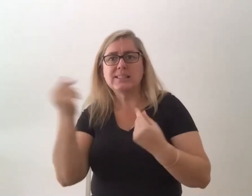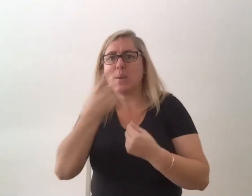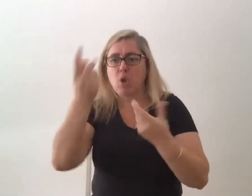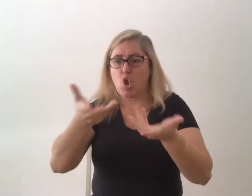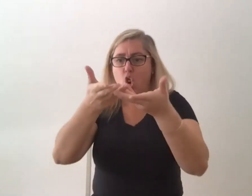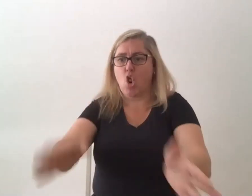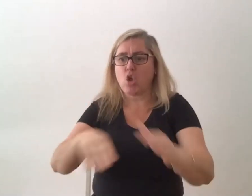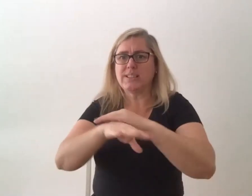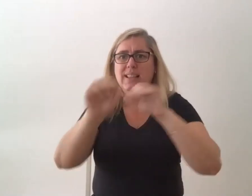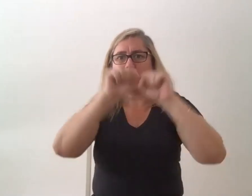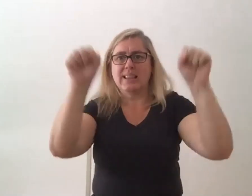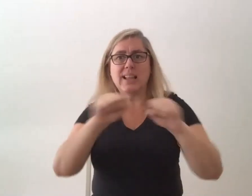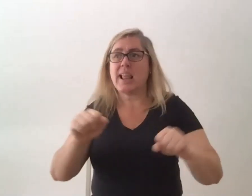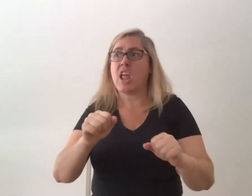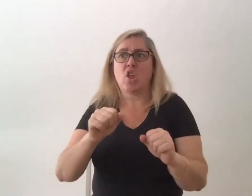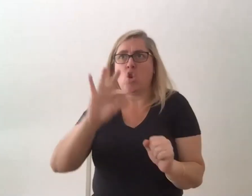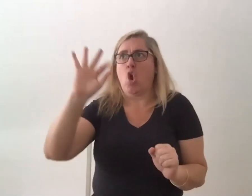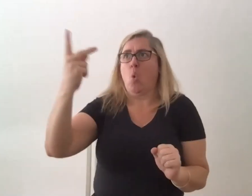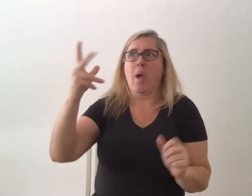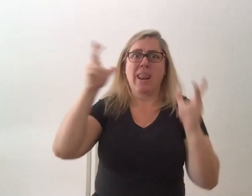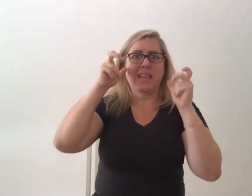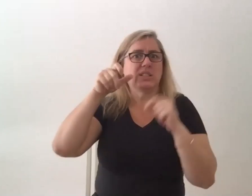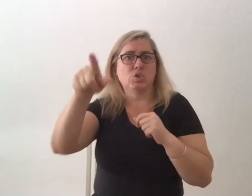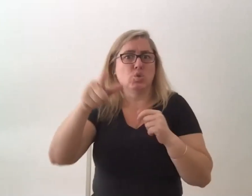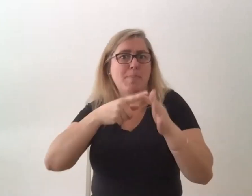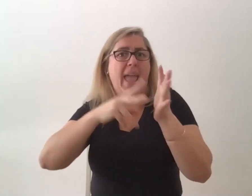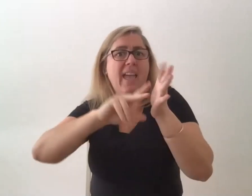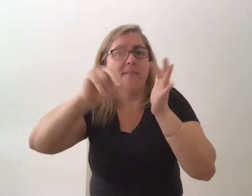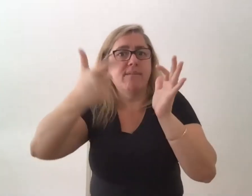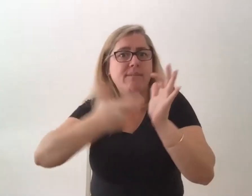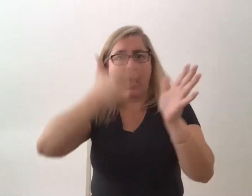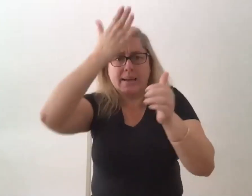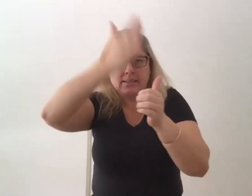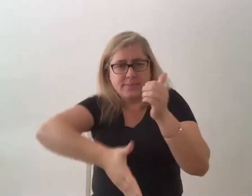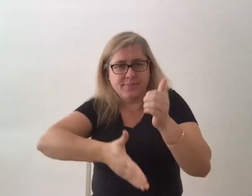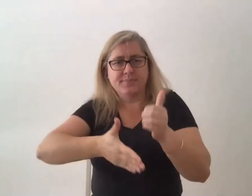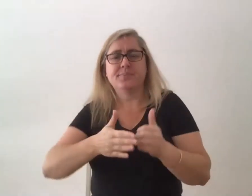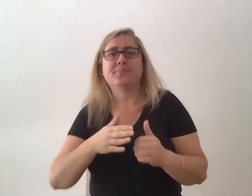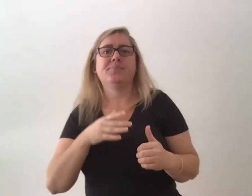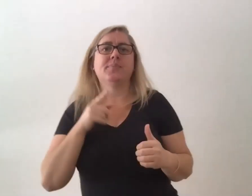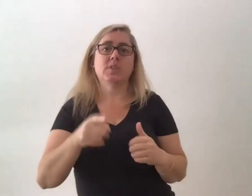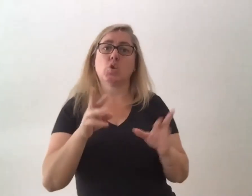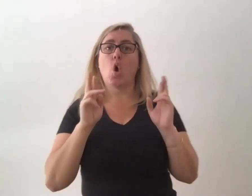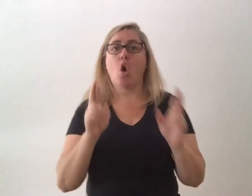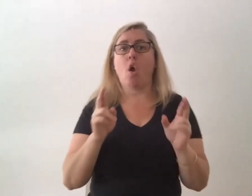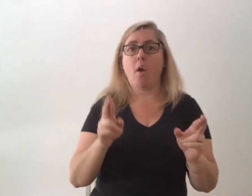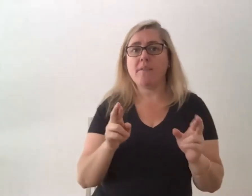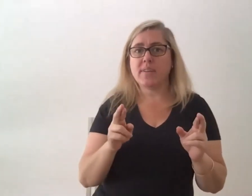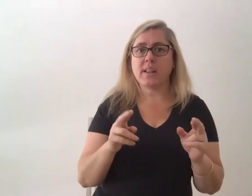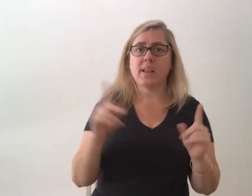never gets listened to ever so you know and then hopefully that keeps kind of evolving and we get